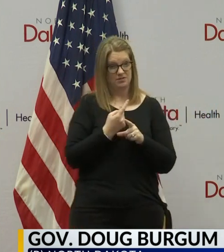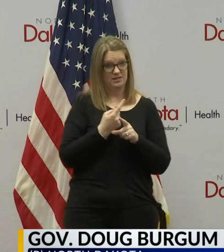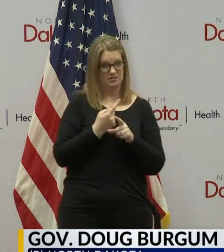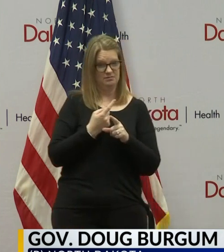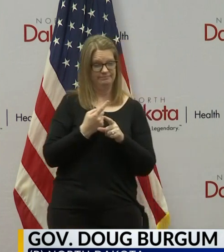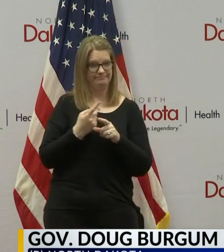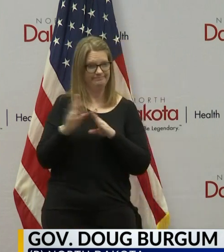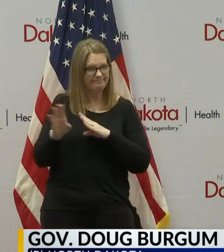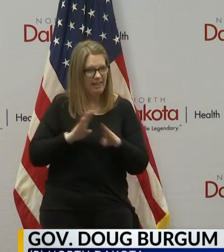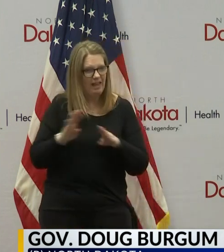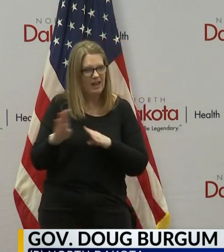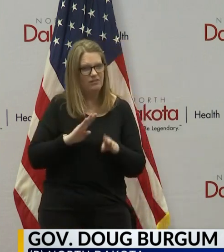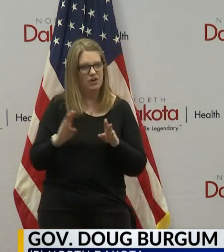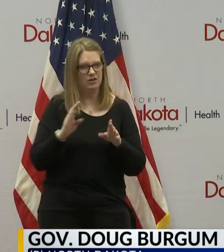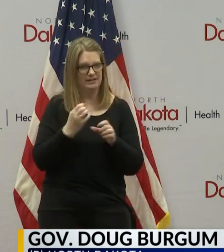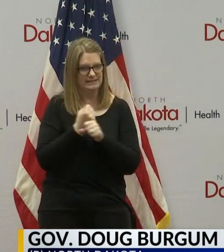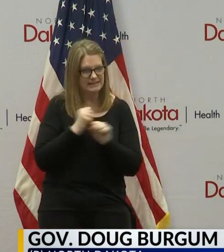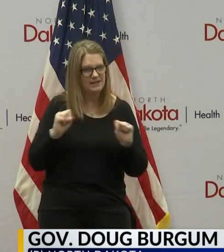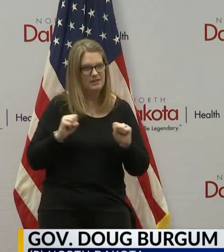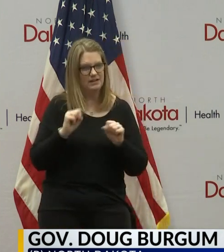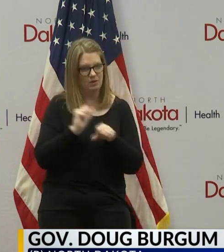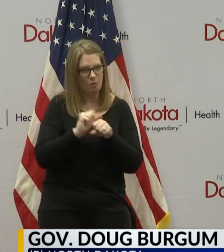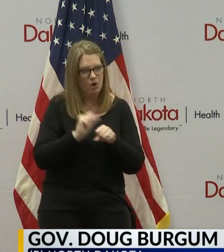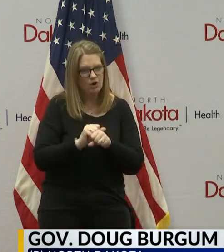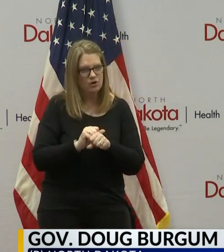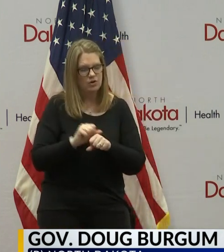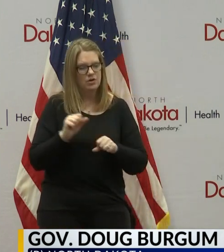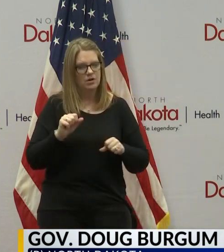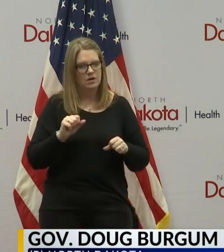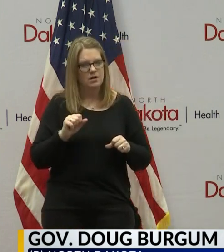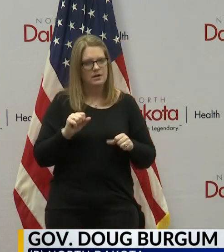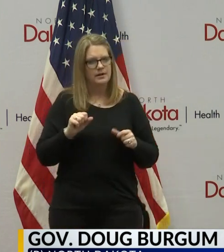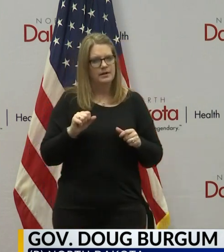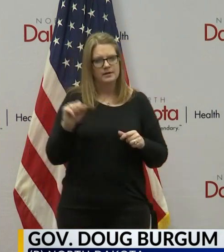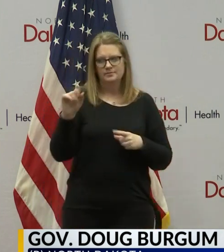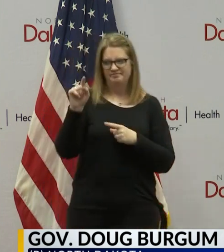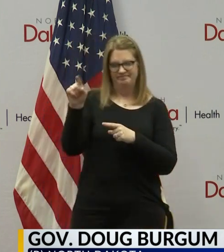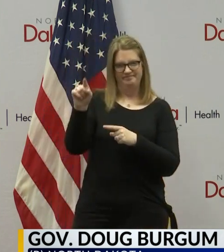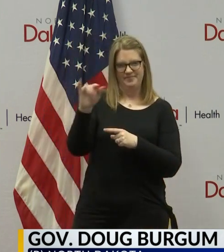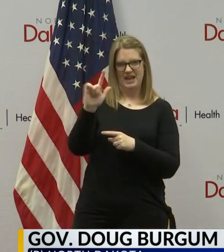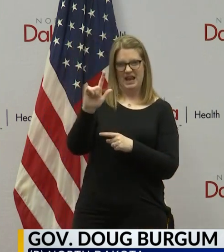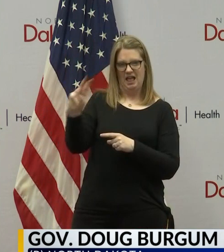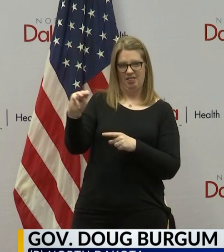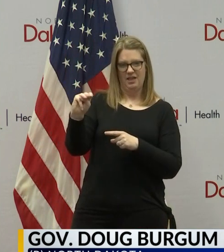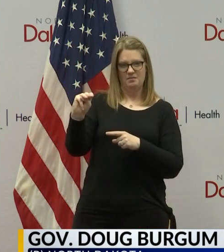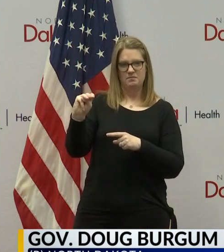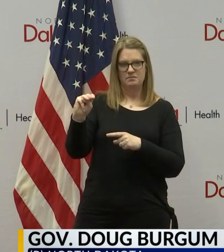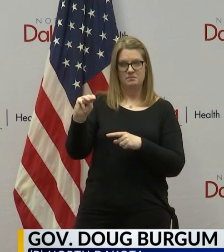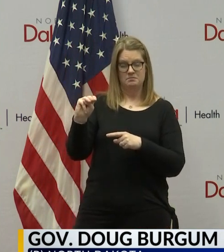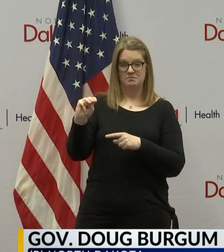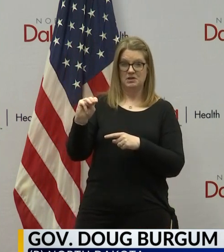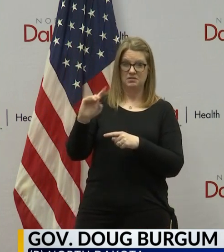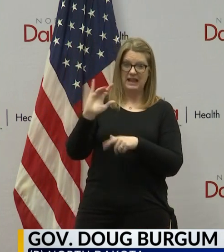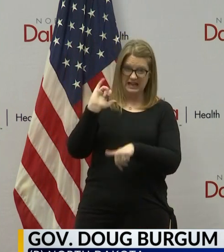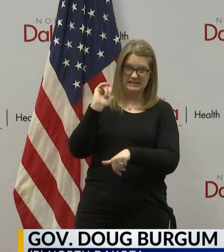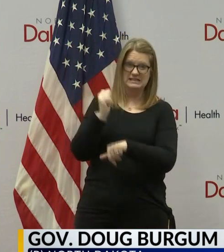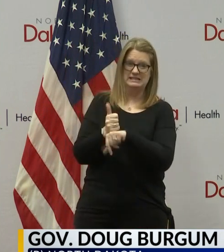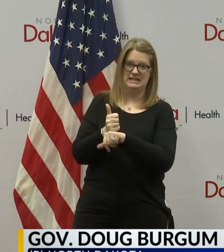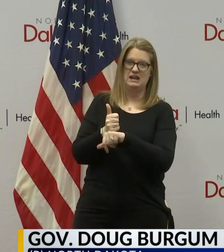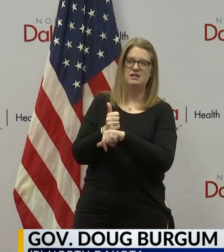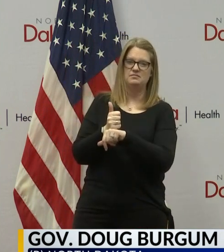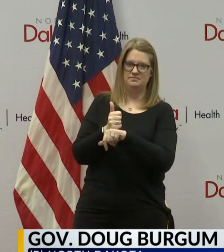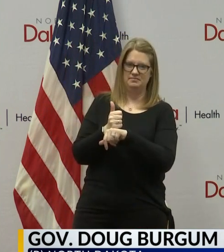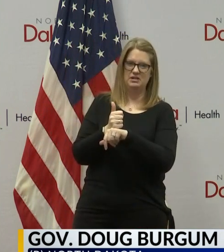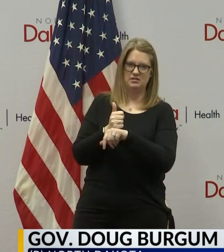workplaces, again, there was a number of things that were done by Allen Wynn and Power in advance of this. But again,